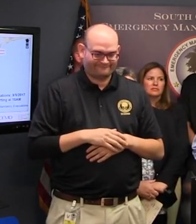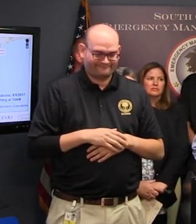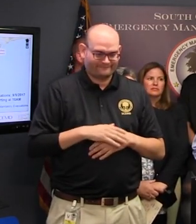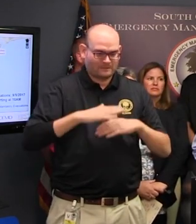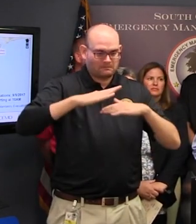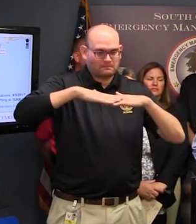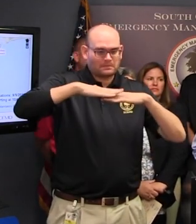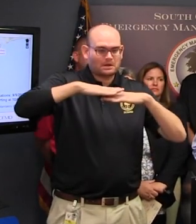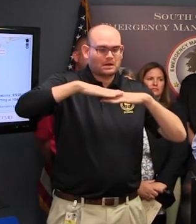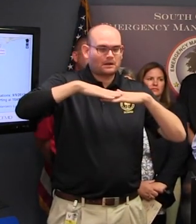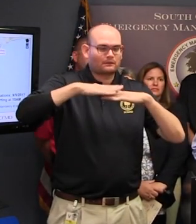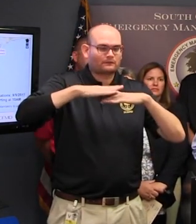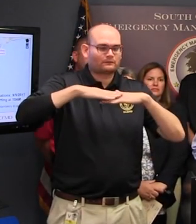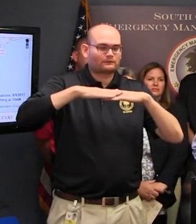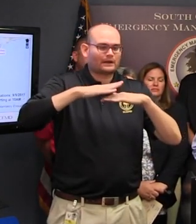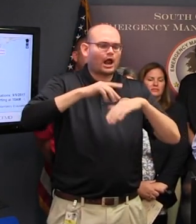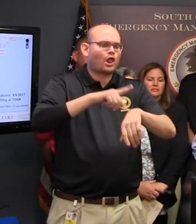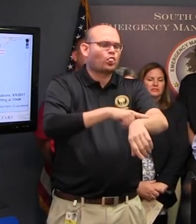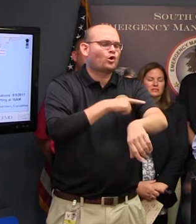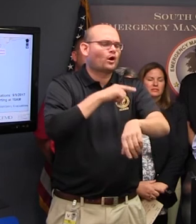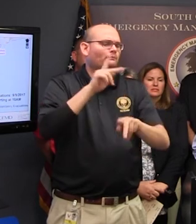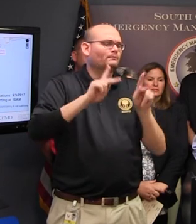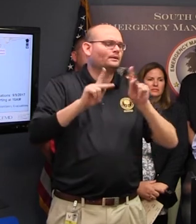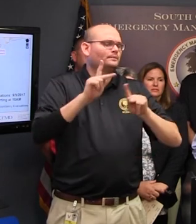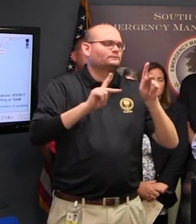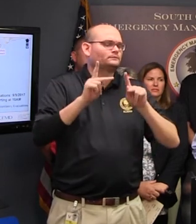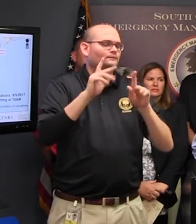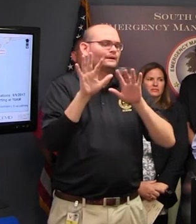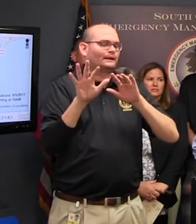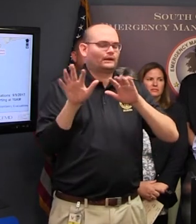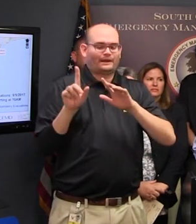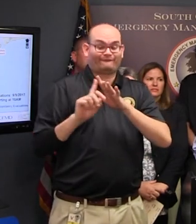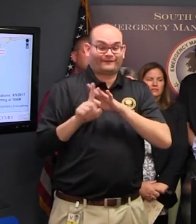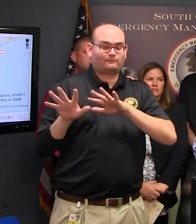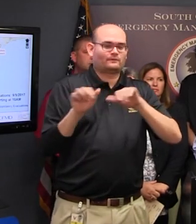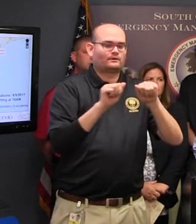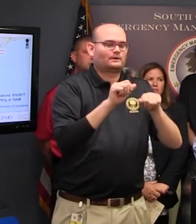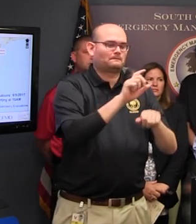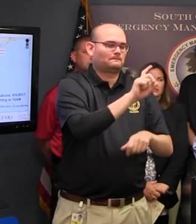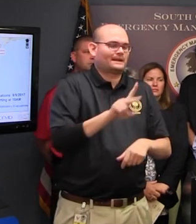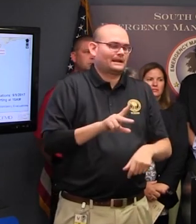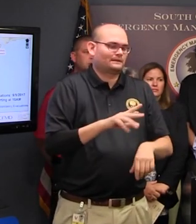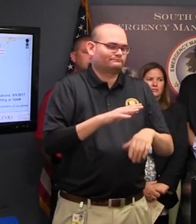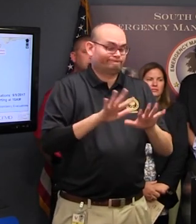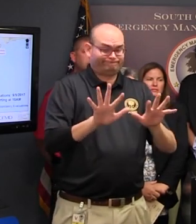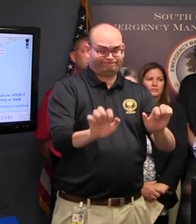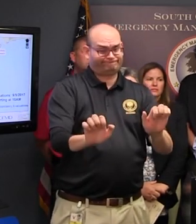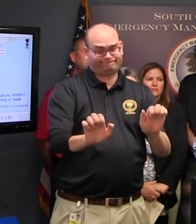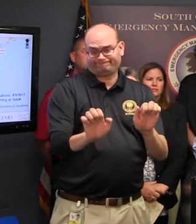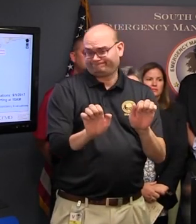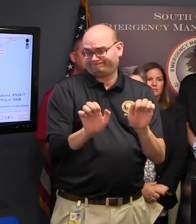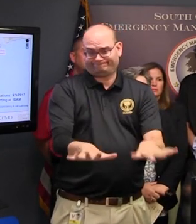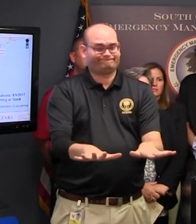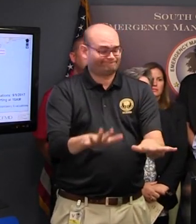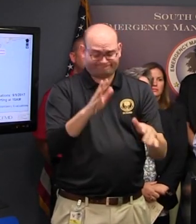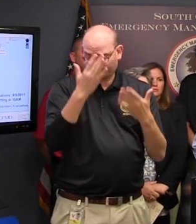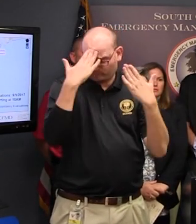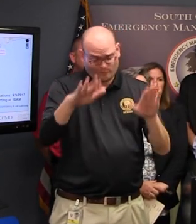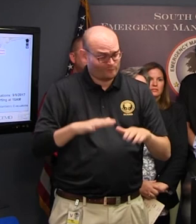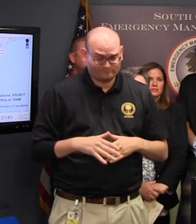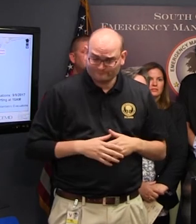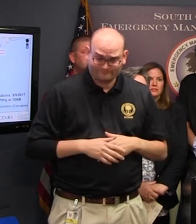be outside of their homes Without being able to return? Can't say Can't But as we've been saying from the beginning